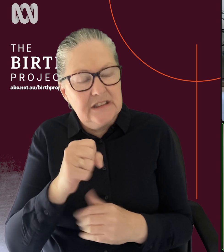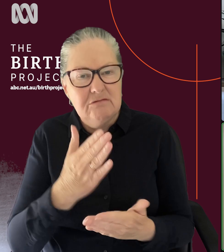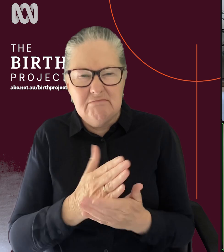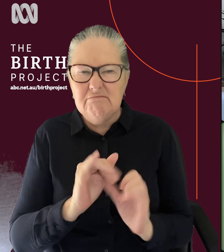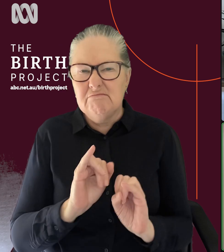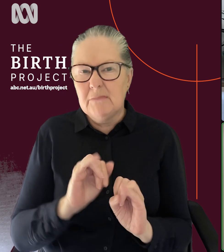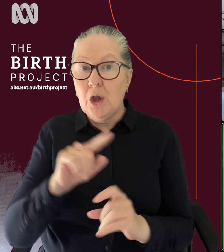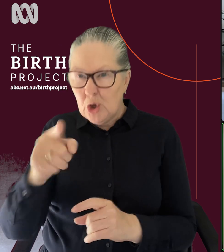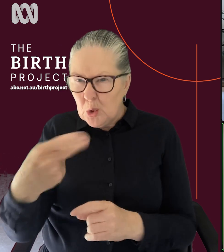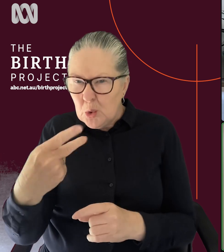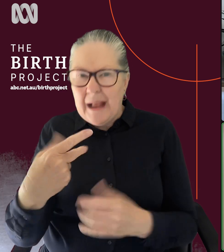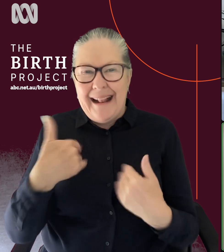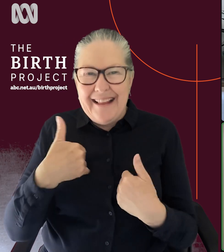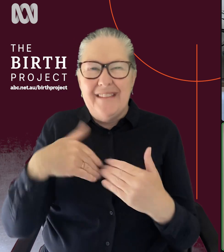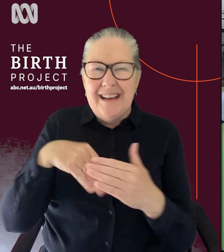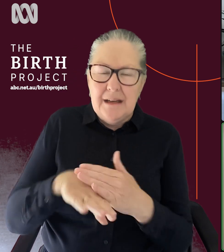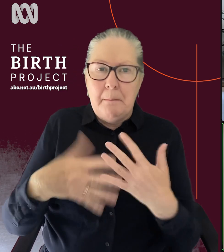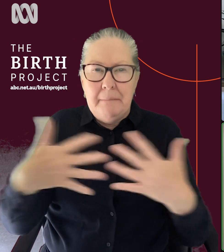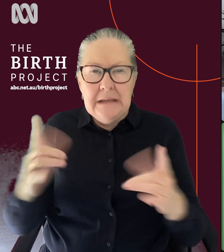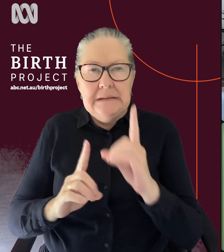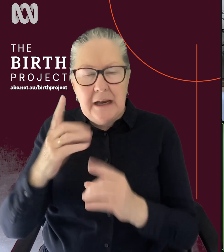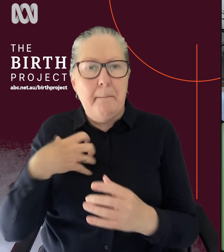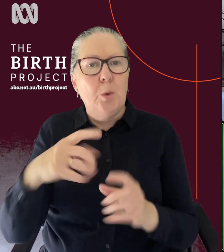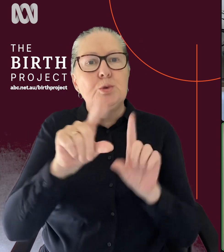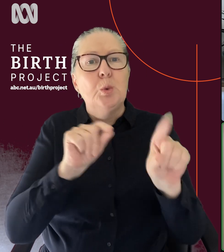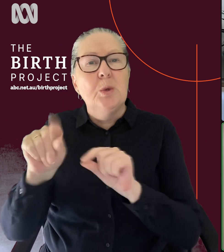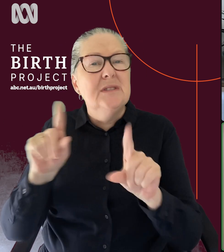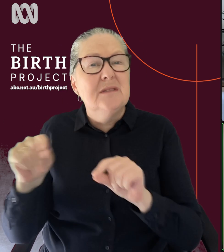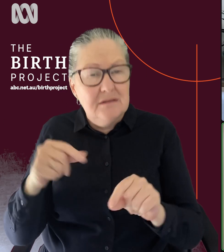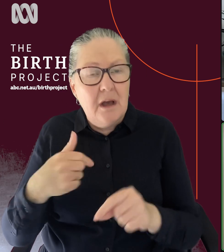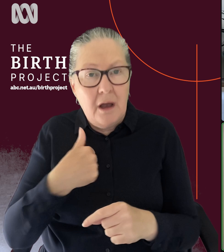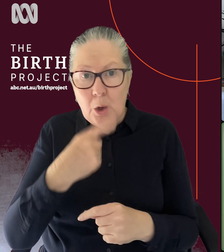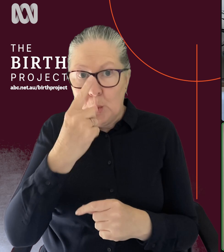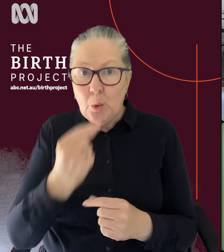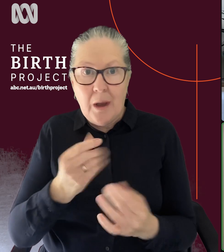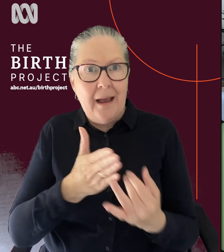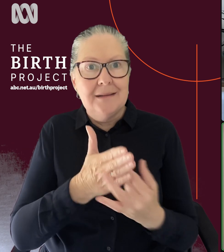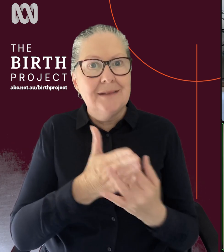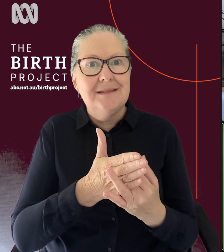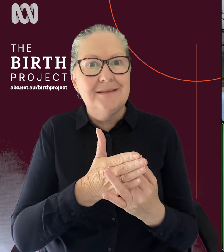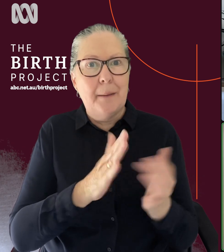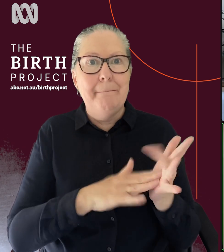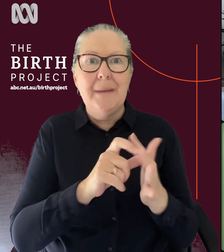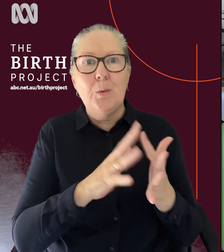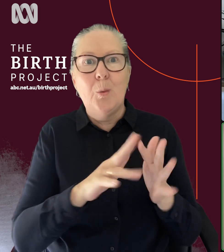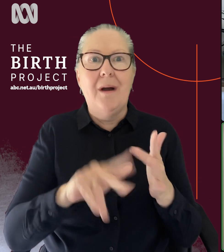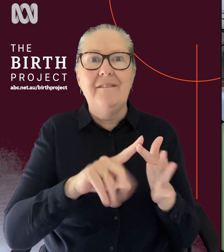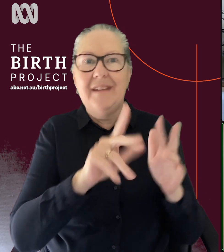and I live in big cities and we have more choices and we have done and I was able to access that model of care through the public system. So I feel incredibly